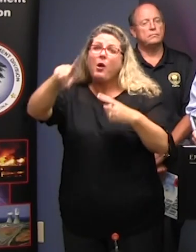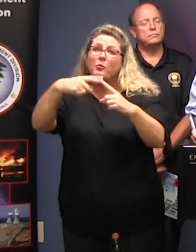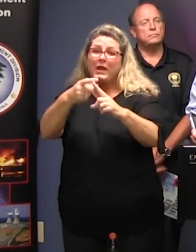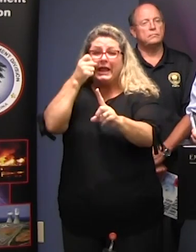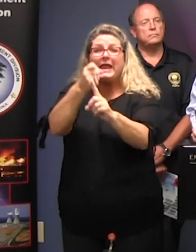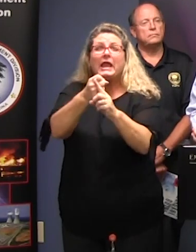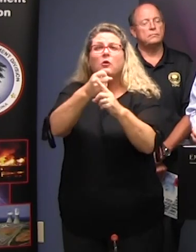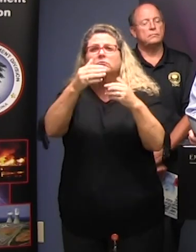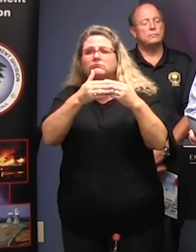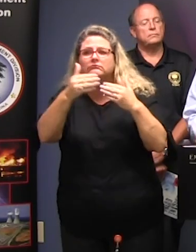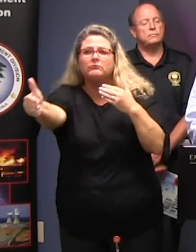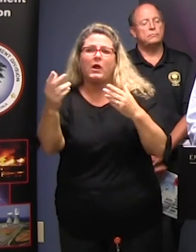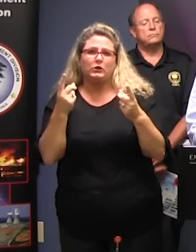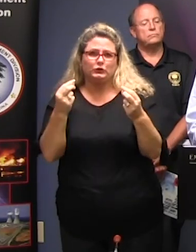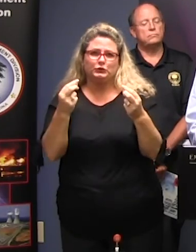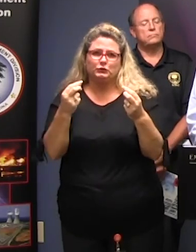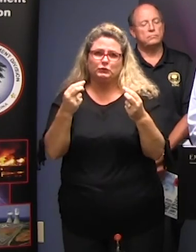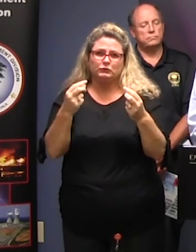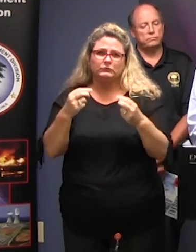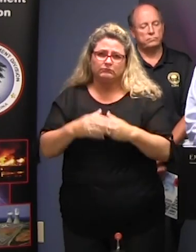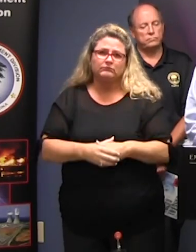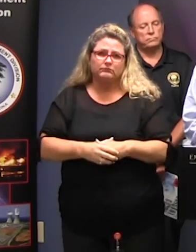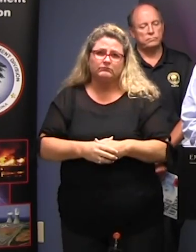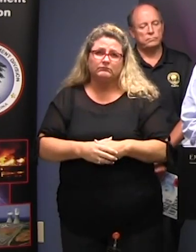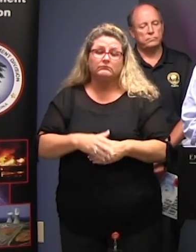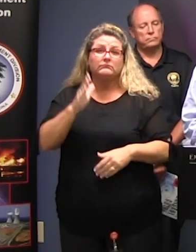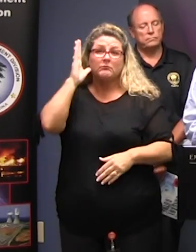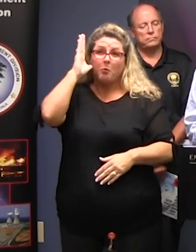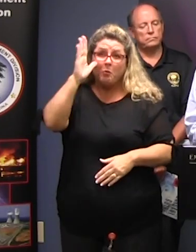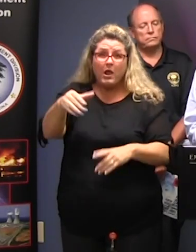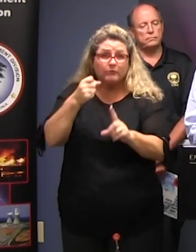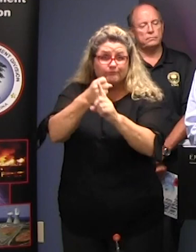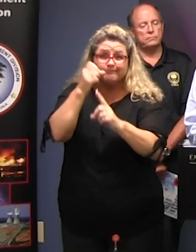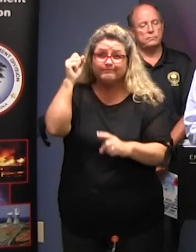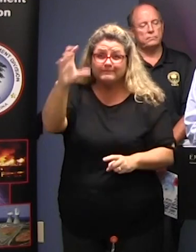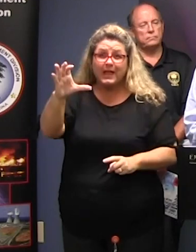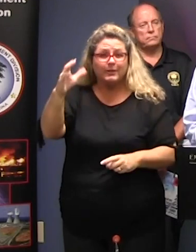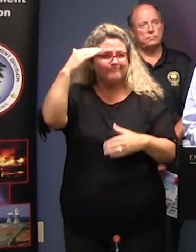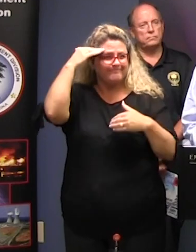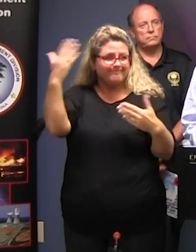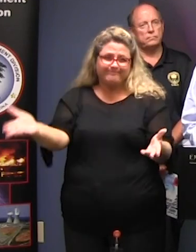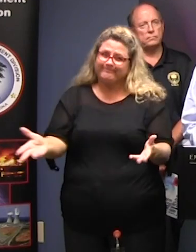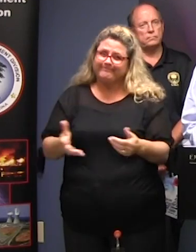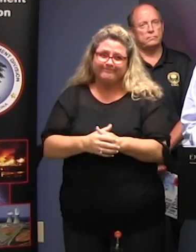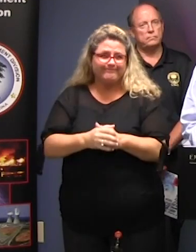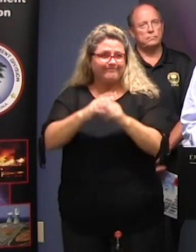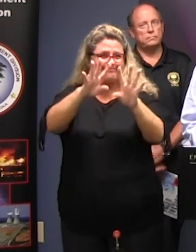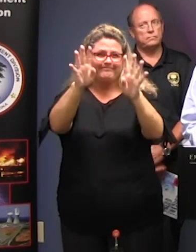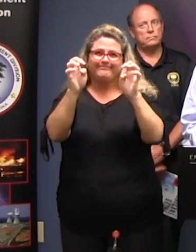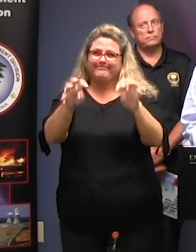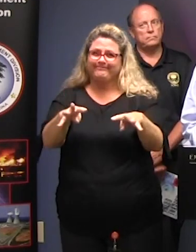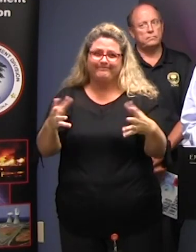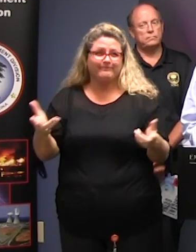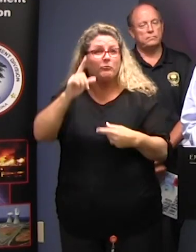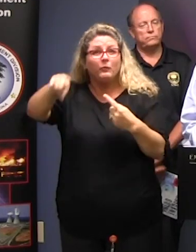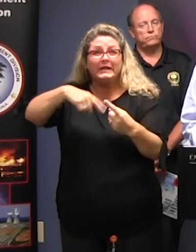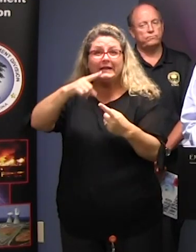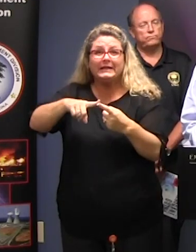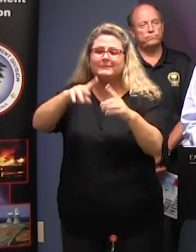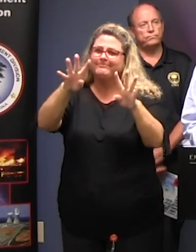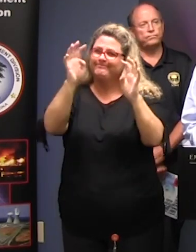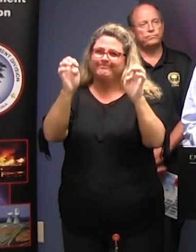here now we don't know if it is going to come to South Carolina if it does we don't know when